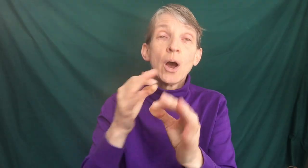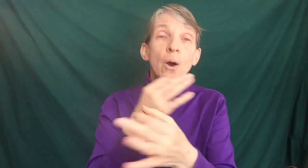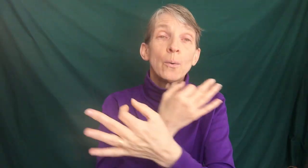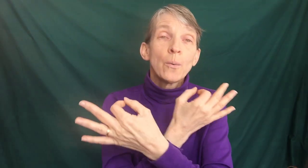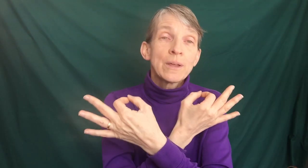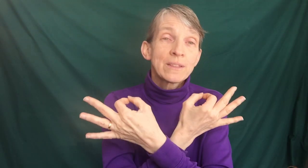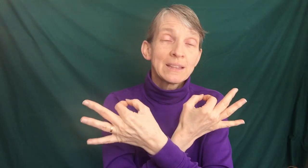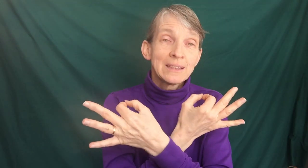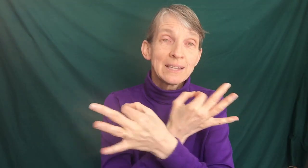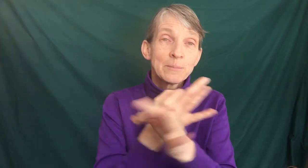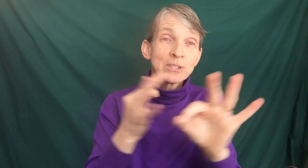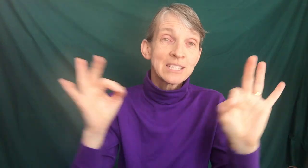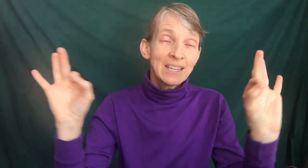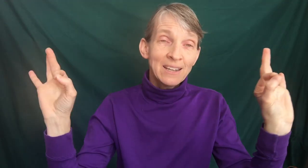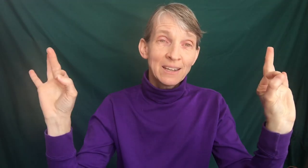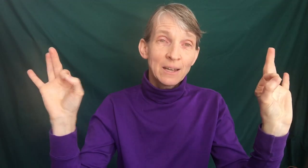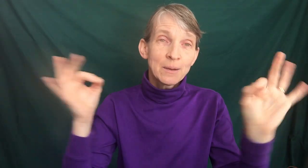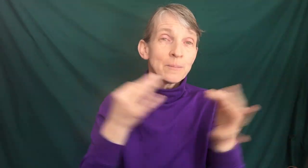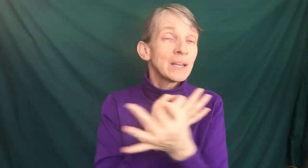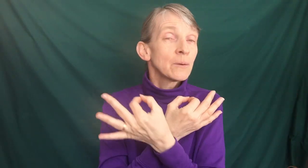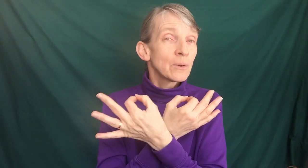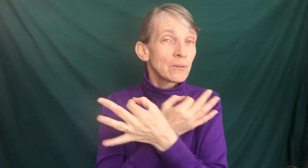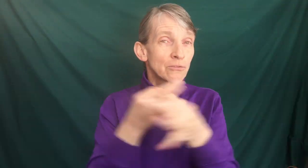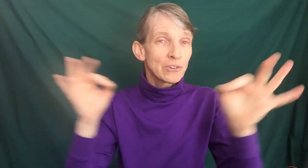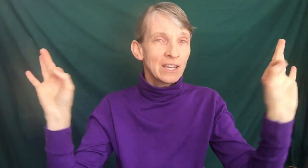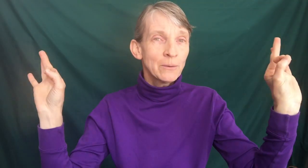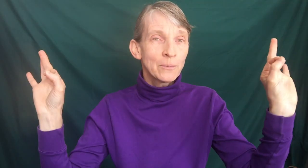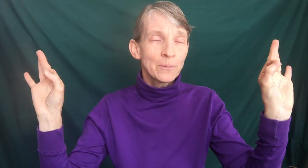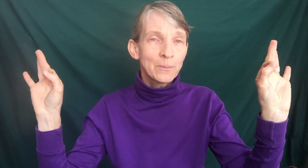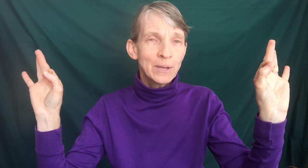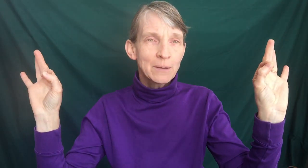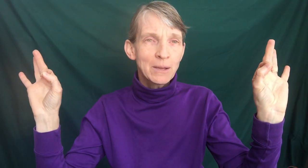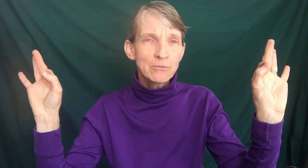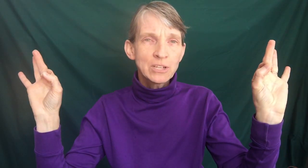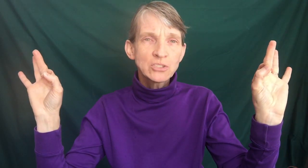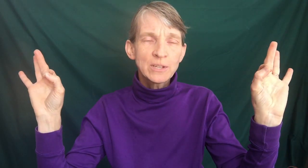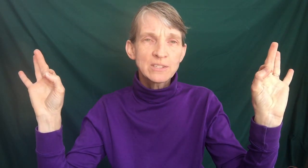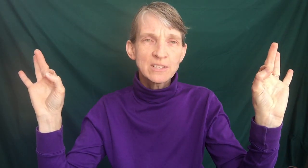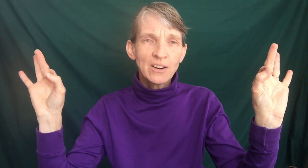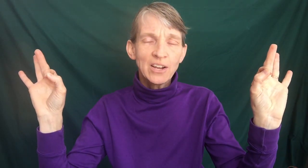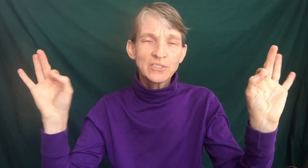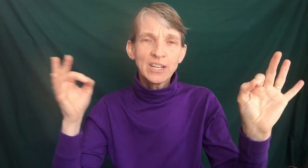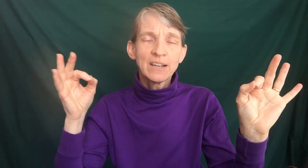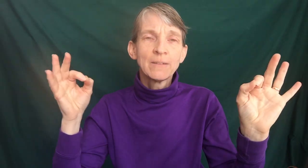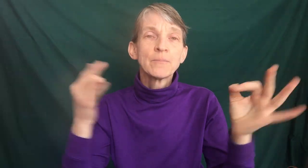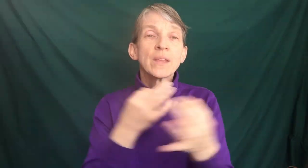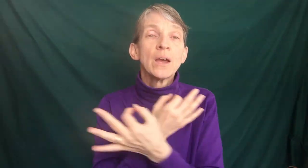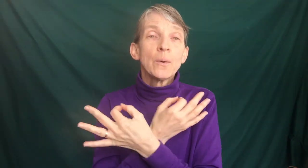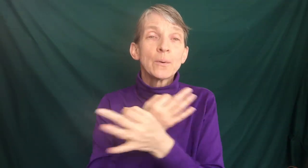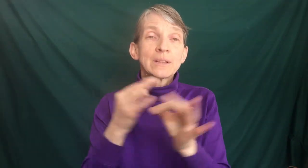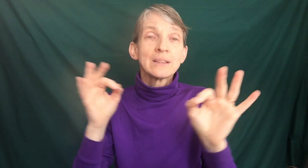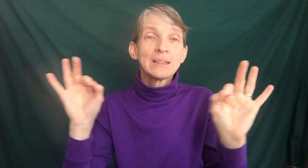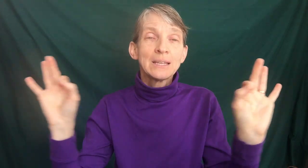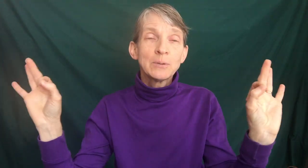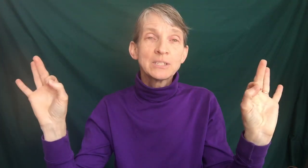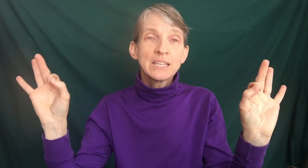With liberty, meaning we're free. We can make free choices in our country. With liberty